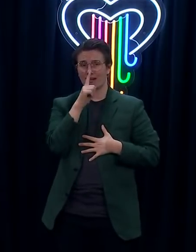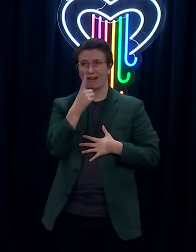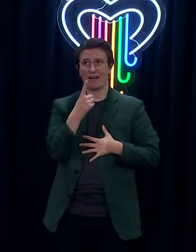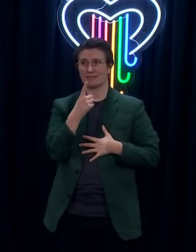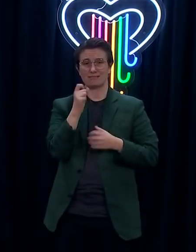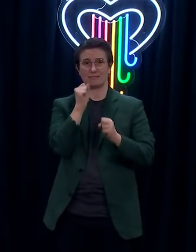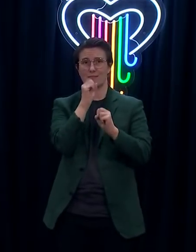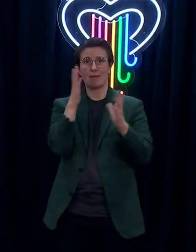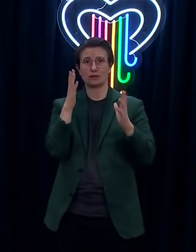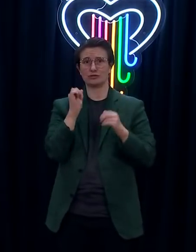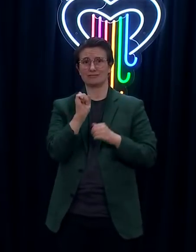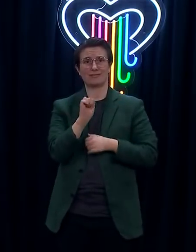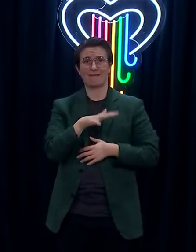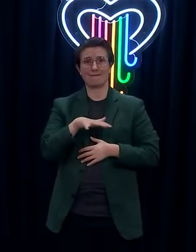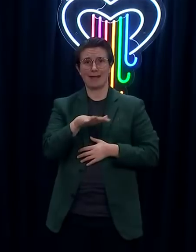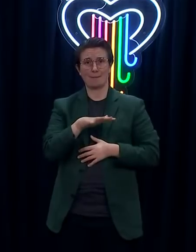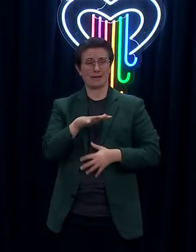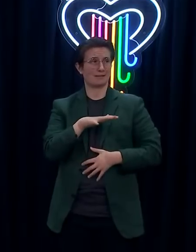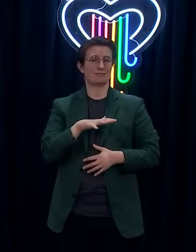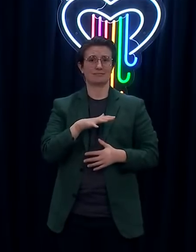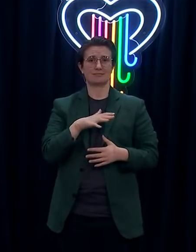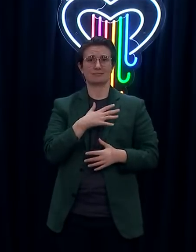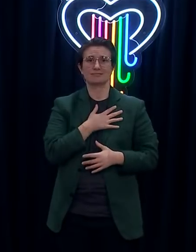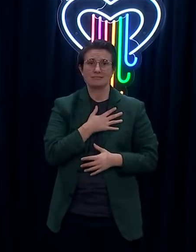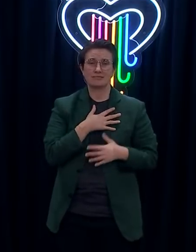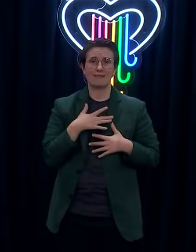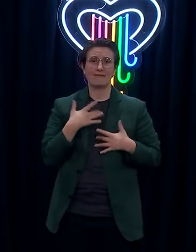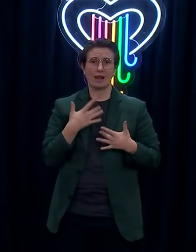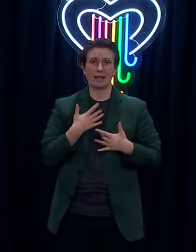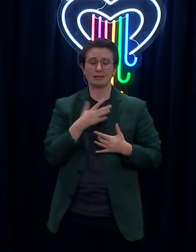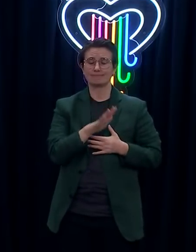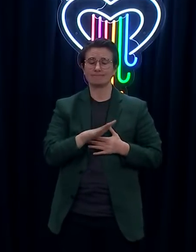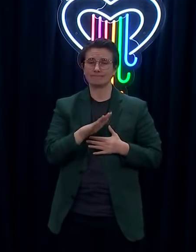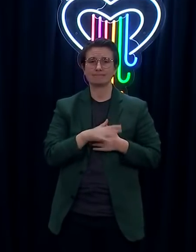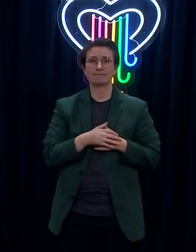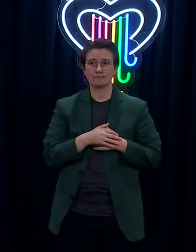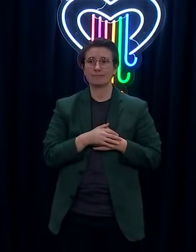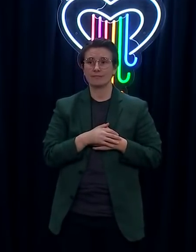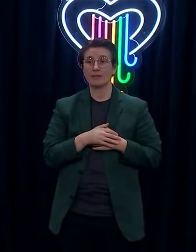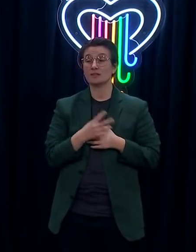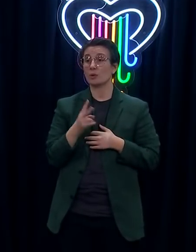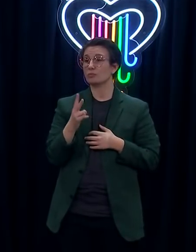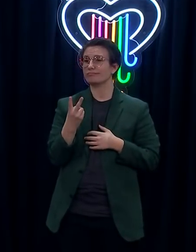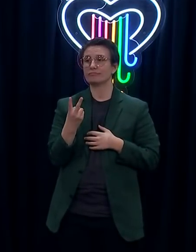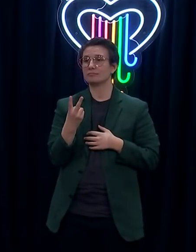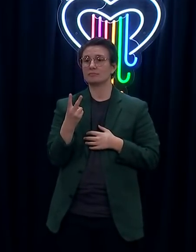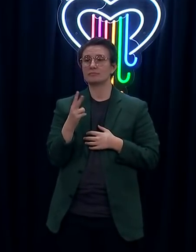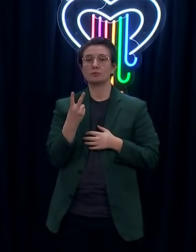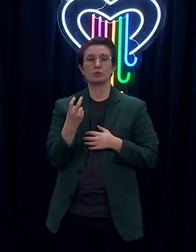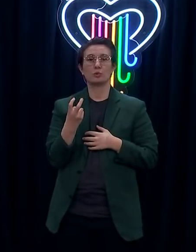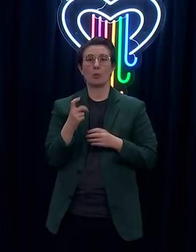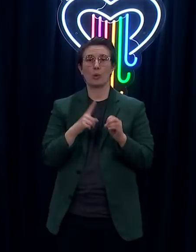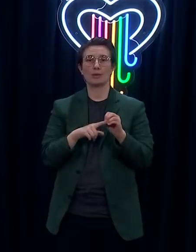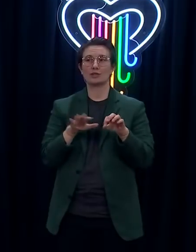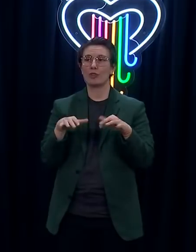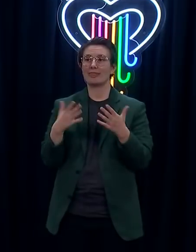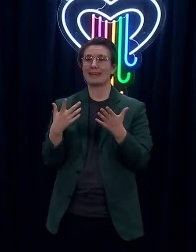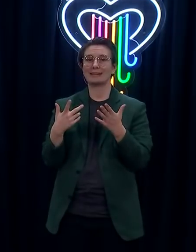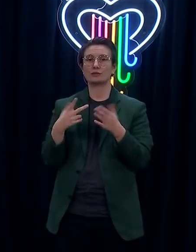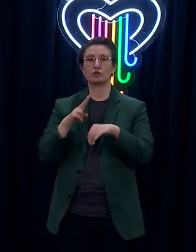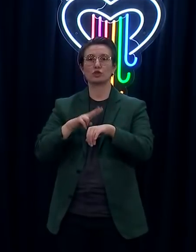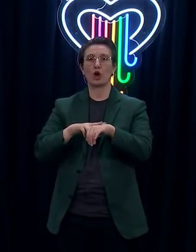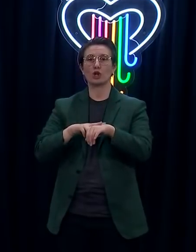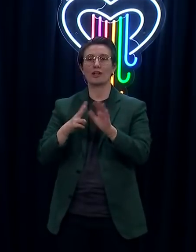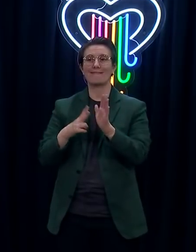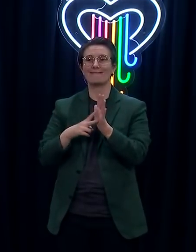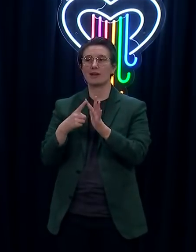family is going through. So that information I see as being theirs. Yeah, I'll look at it. Last couple of questions. You don't have to talk to me. You'll come up. Jari, I'll take a look. Apologies if